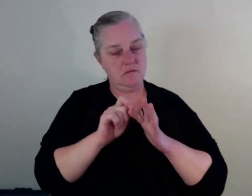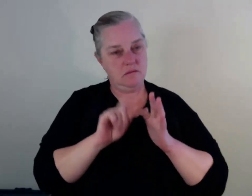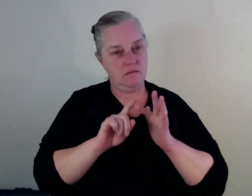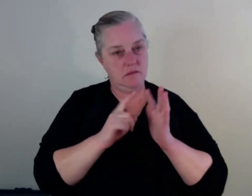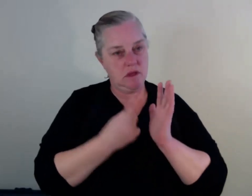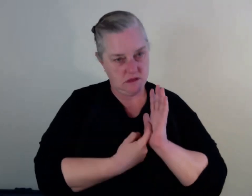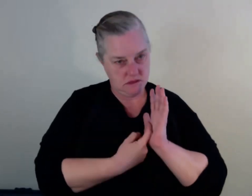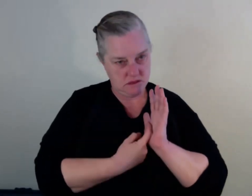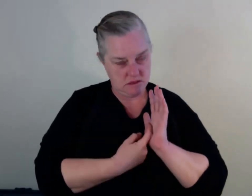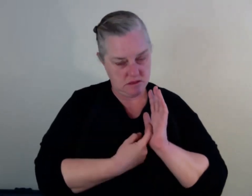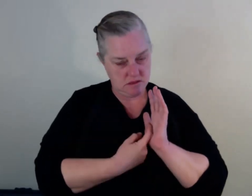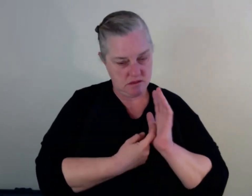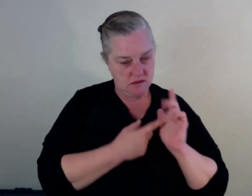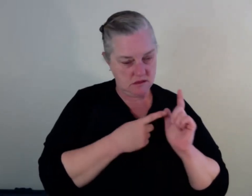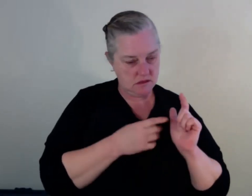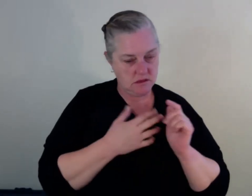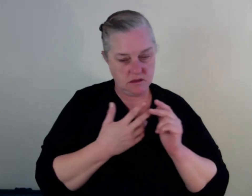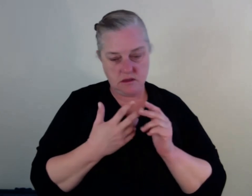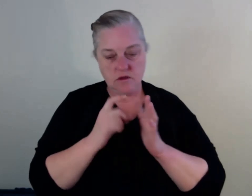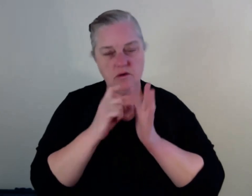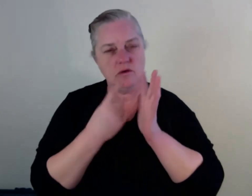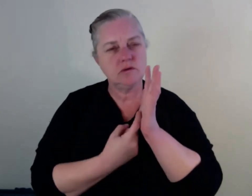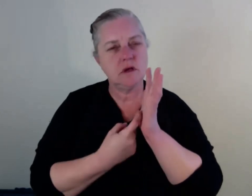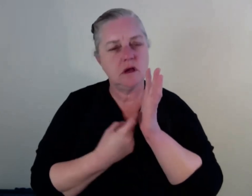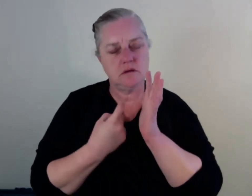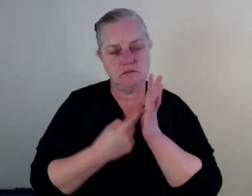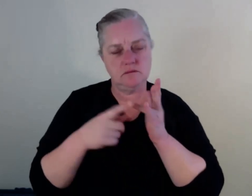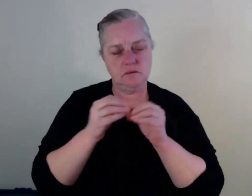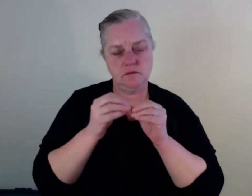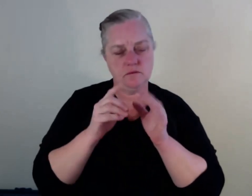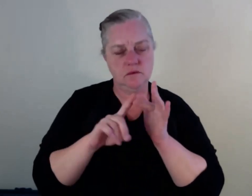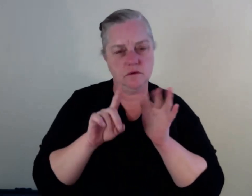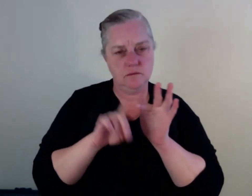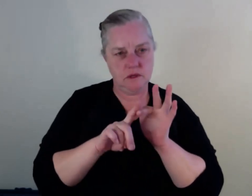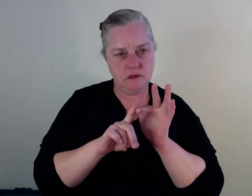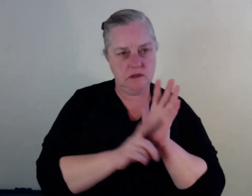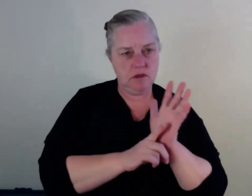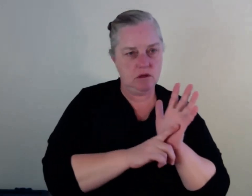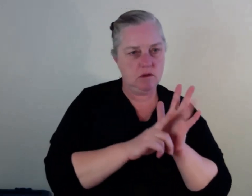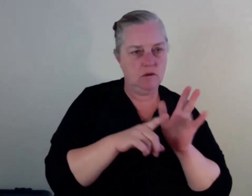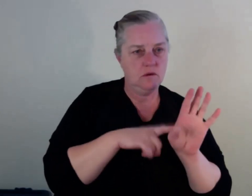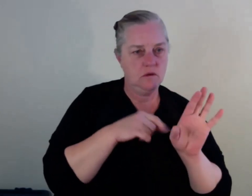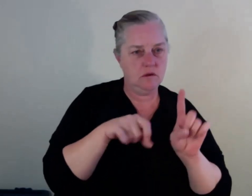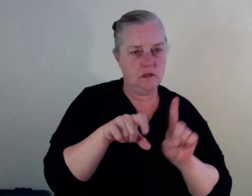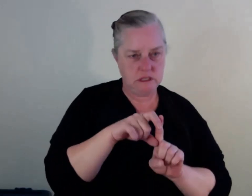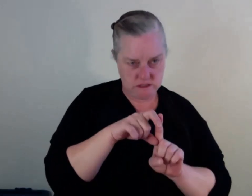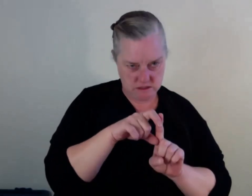Midnight Coast. He's coming down. We're doing a group session for him and he will be printing that out. So